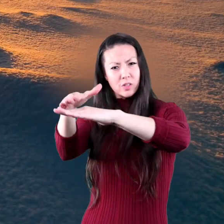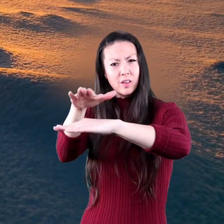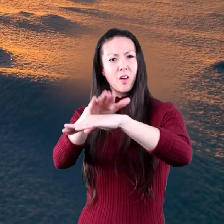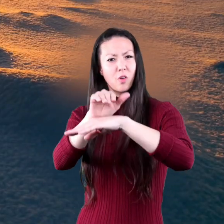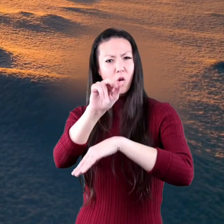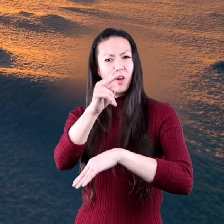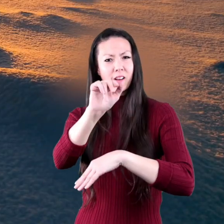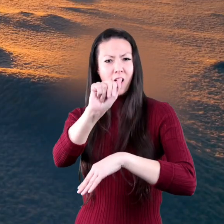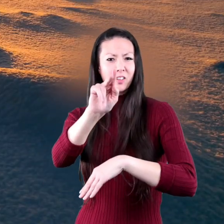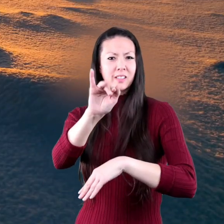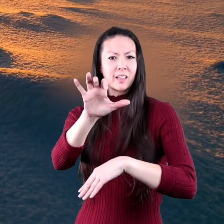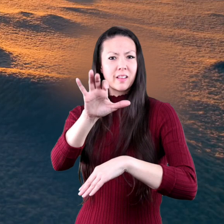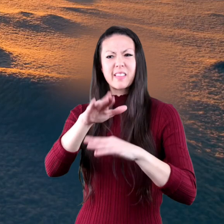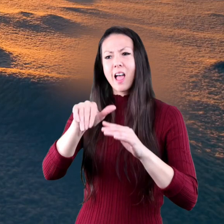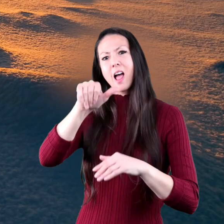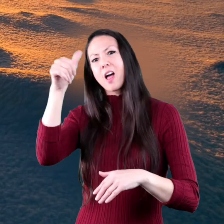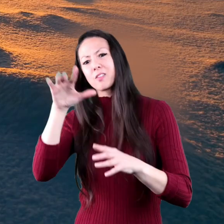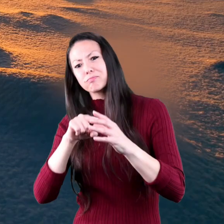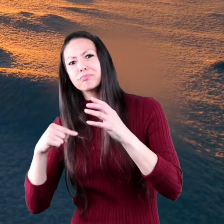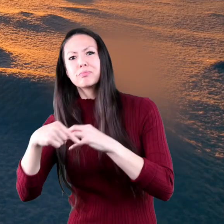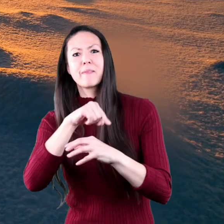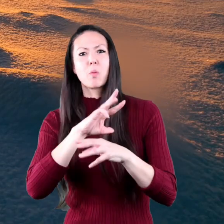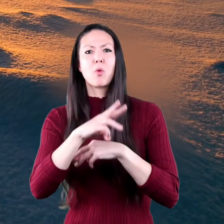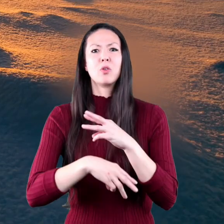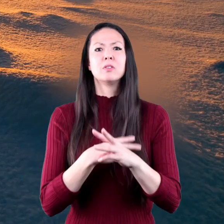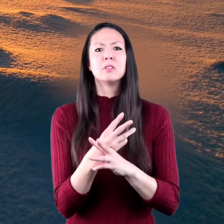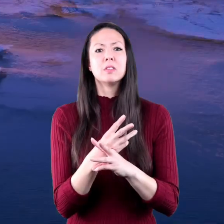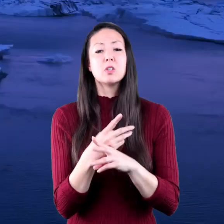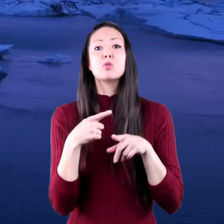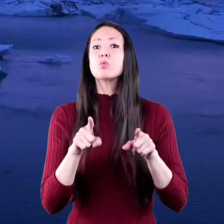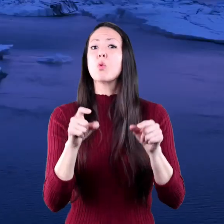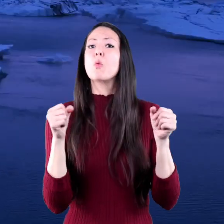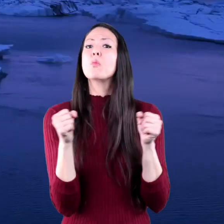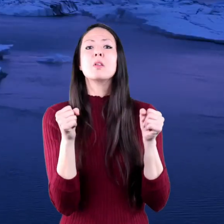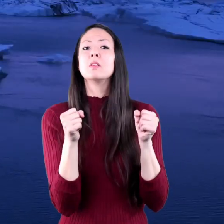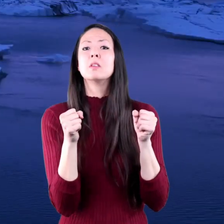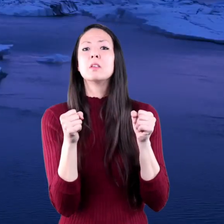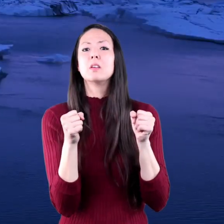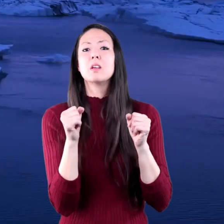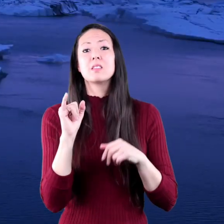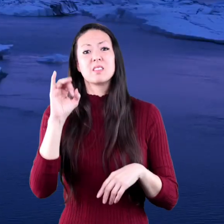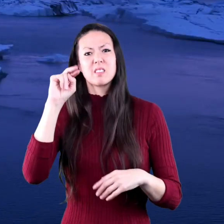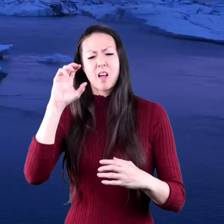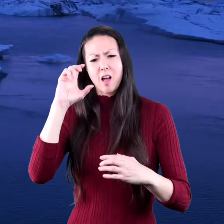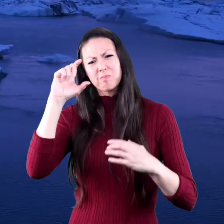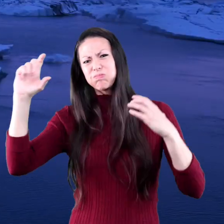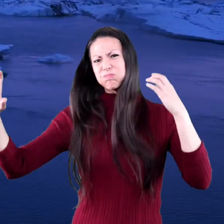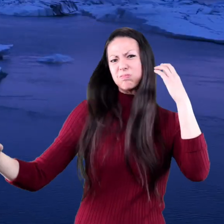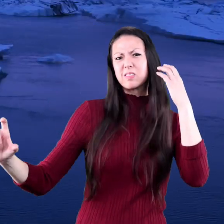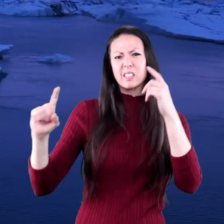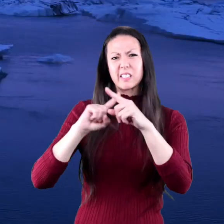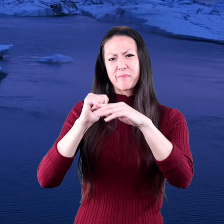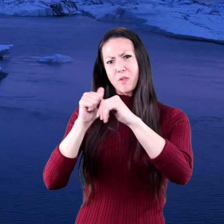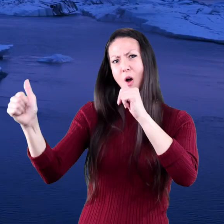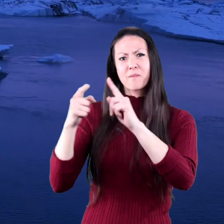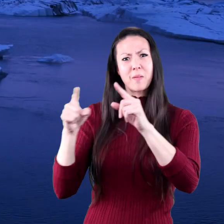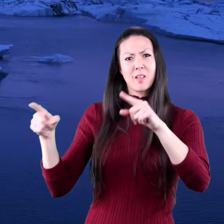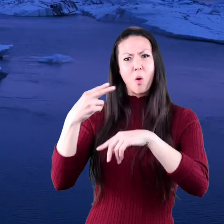than in other areas of the world. In winter, the sun is far below the horizon that it cannot be